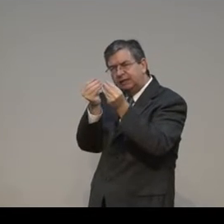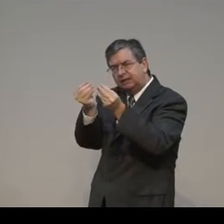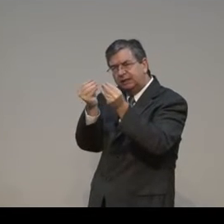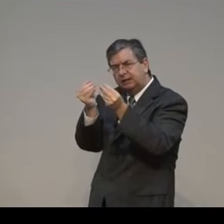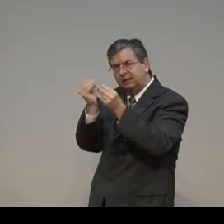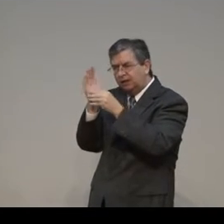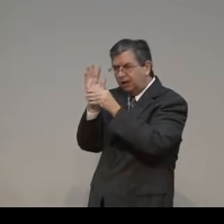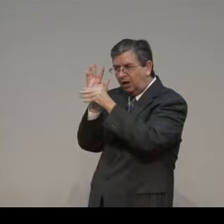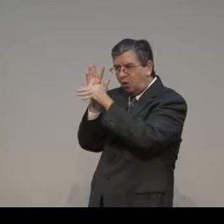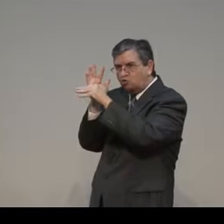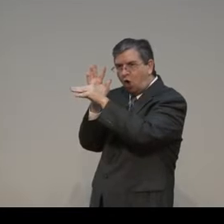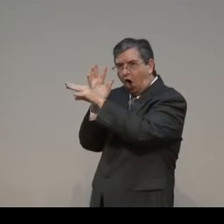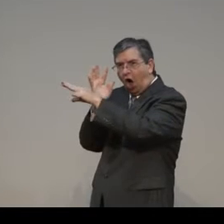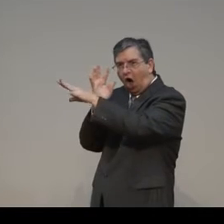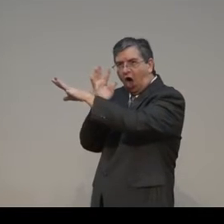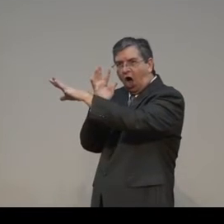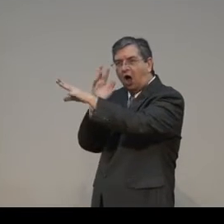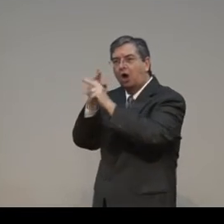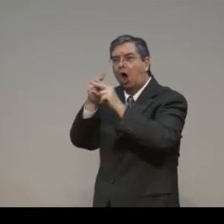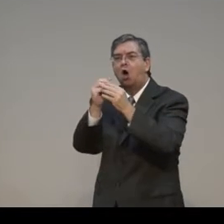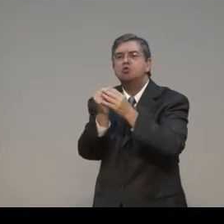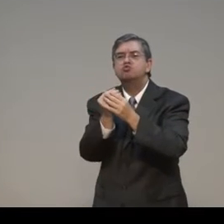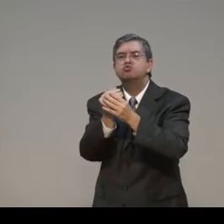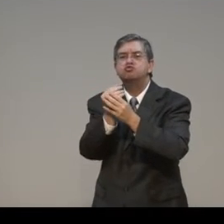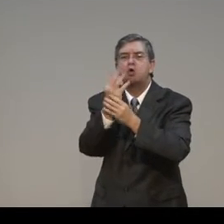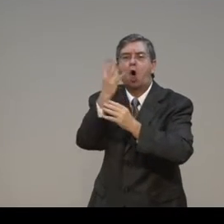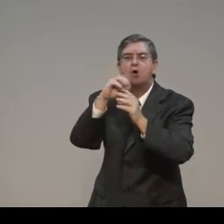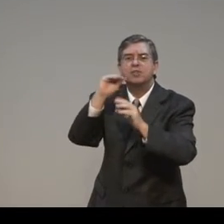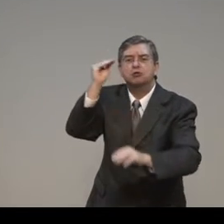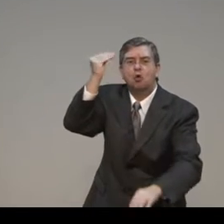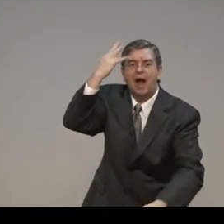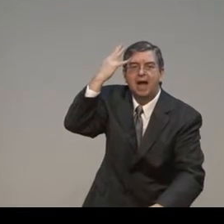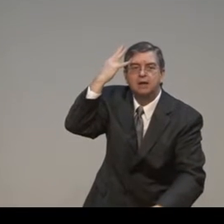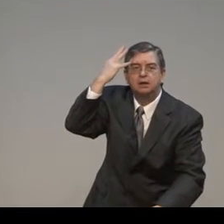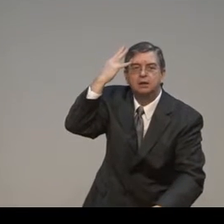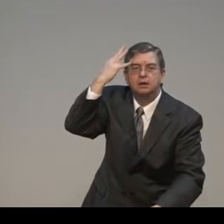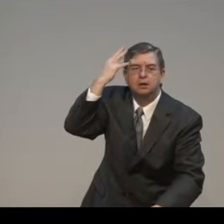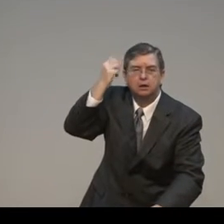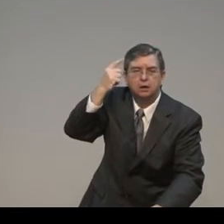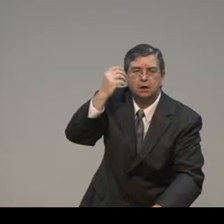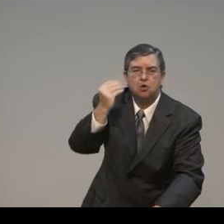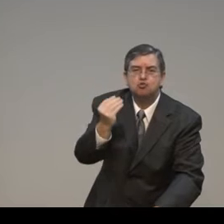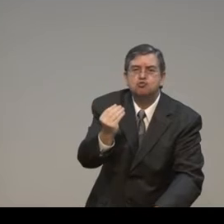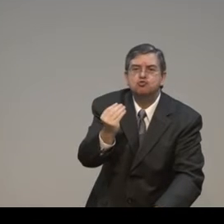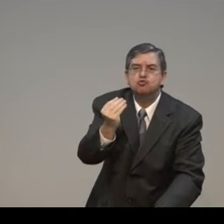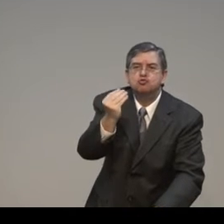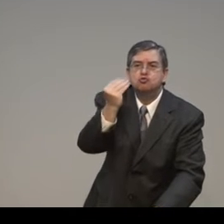it produces the branches is through nourishment. For the grace. In the same way that as Christians,